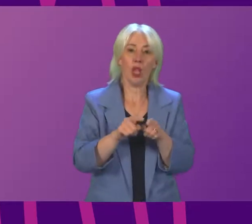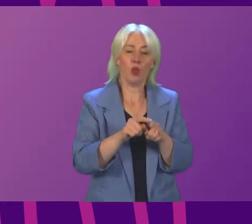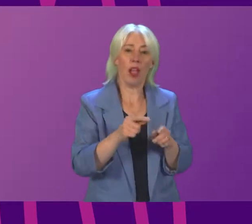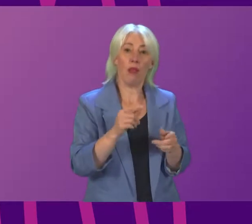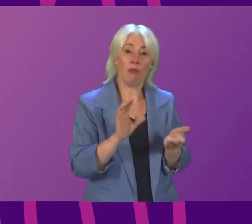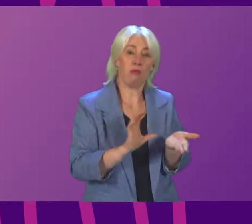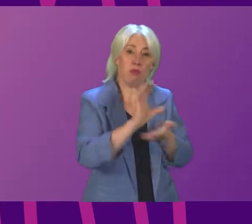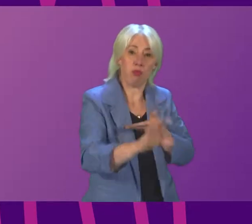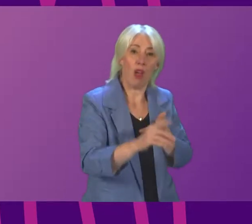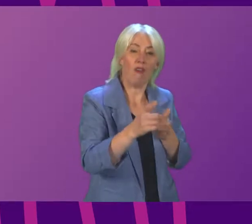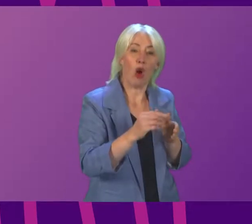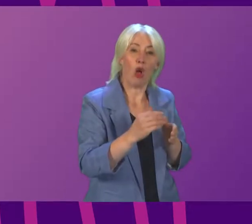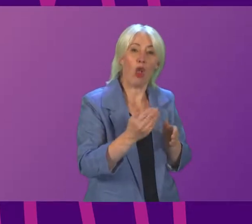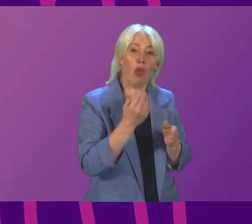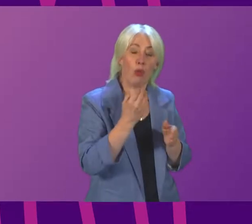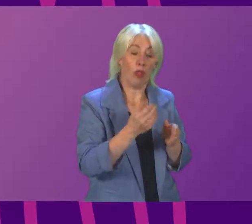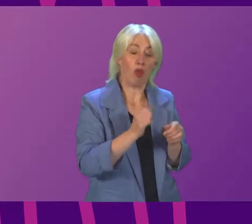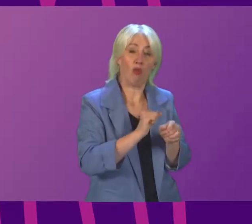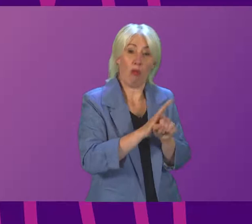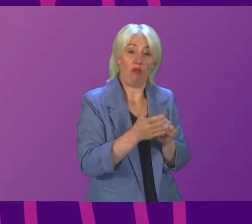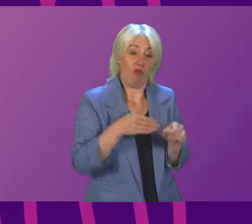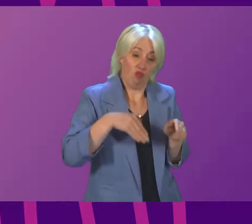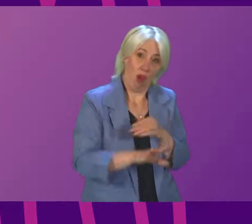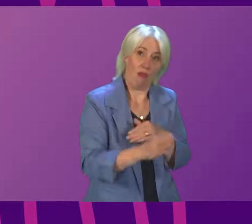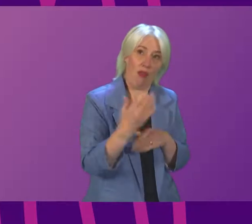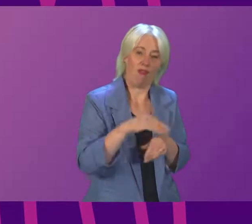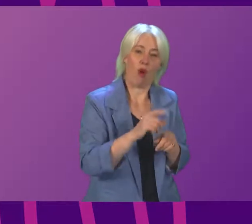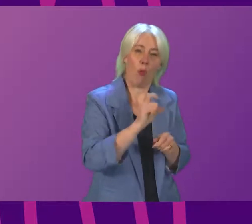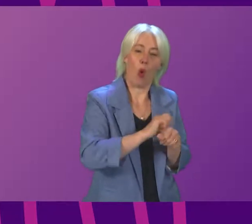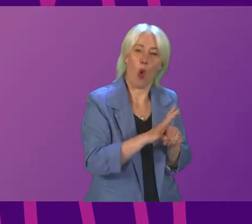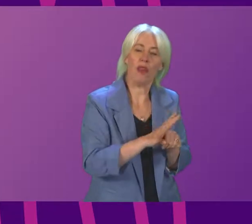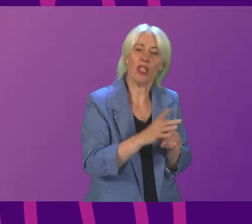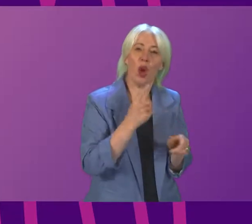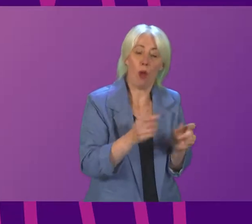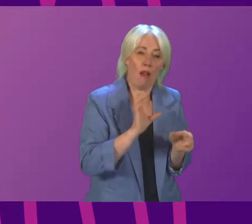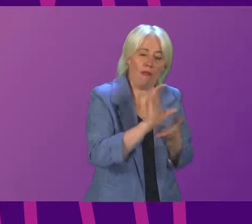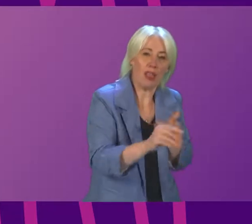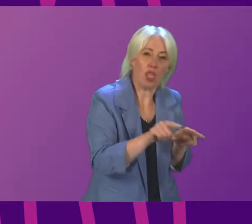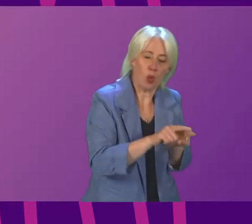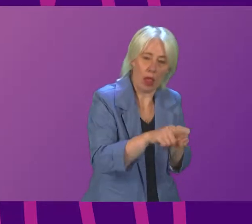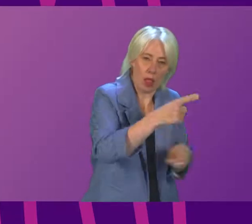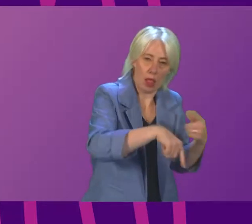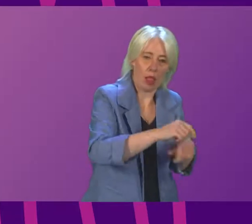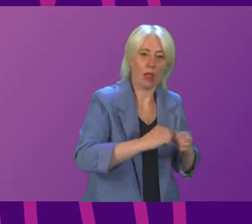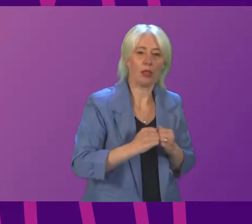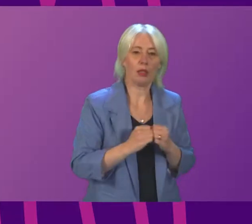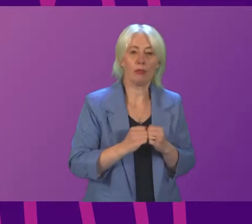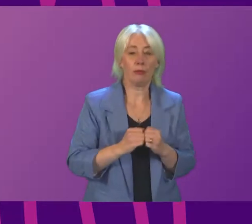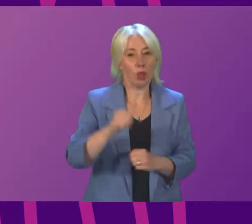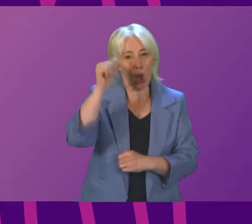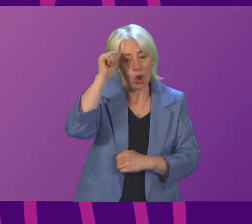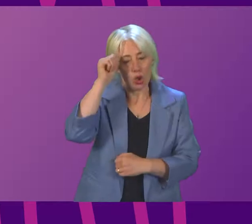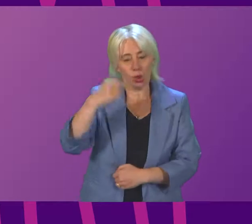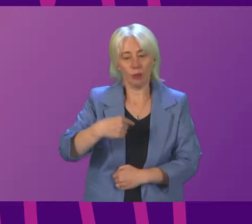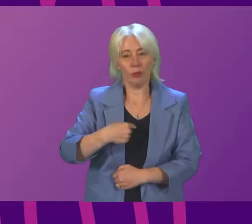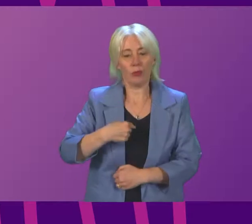as part of the green recovery from COVID-19. Colin Smith. Thank you, President Officer. The Minister will be aware that the Harlier community across my